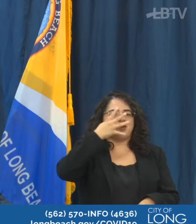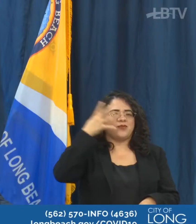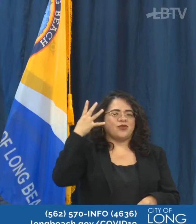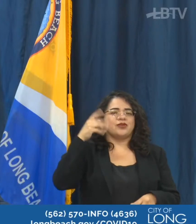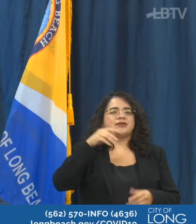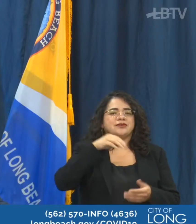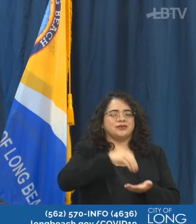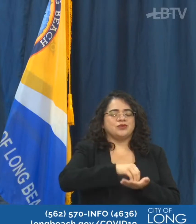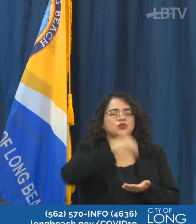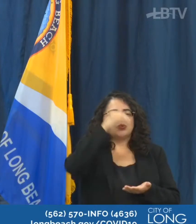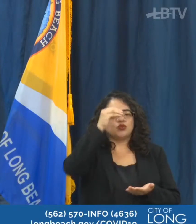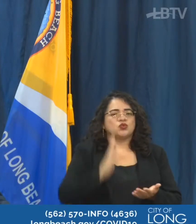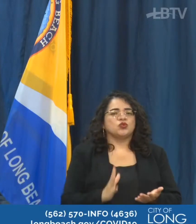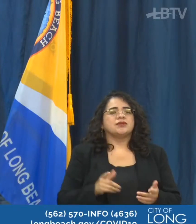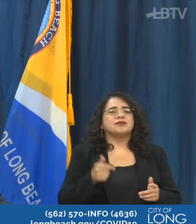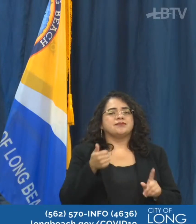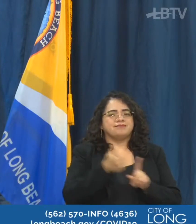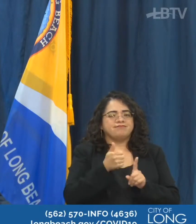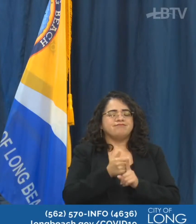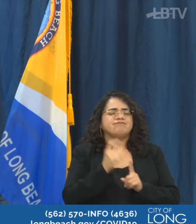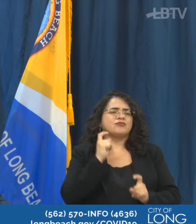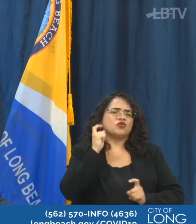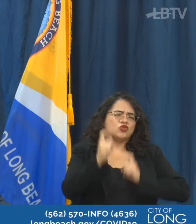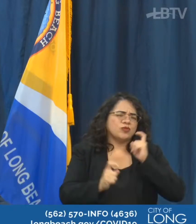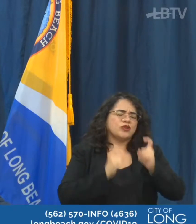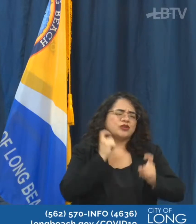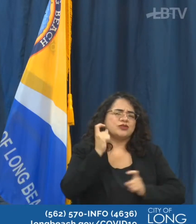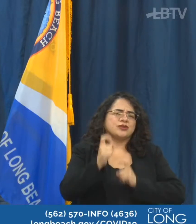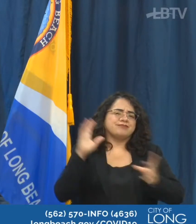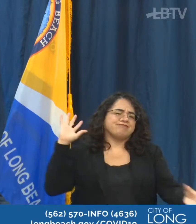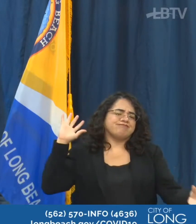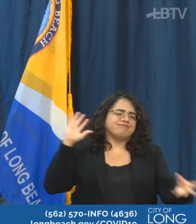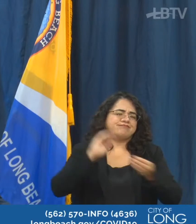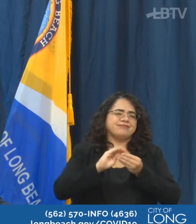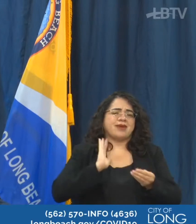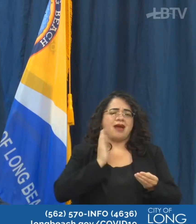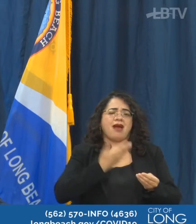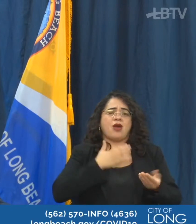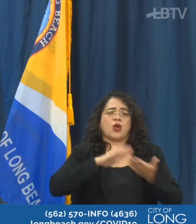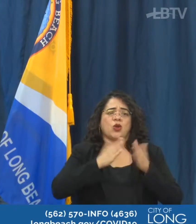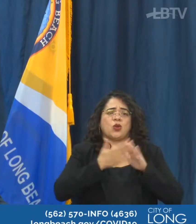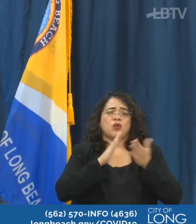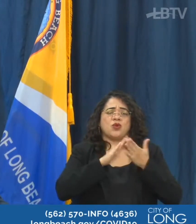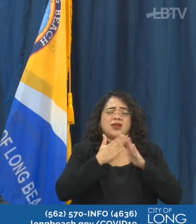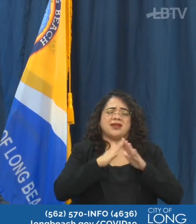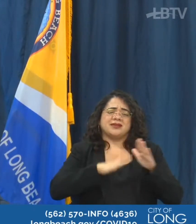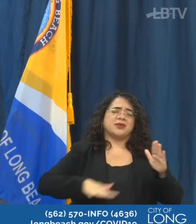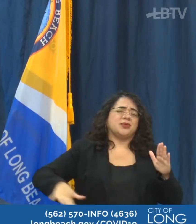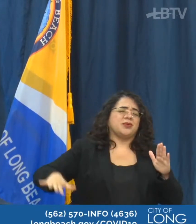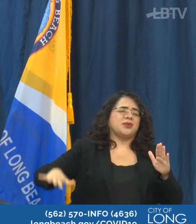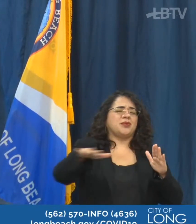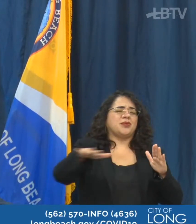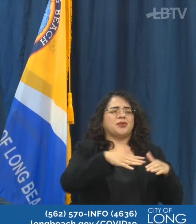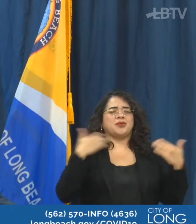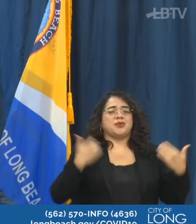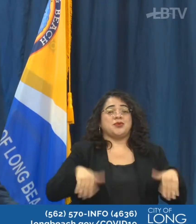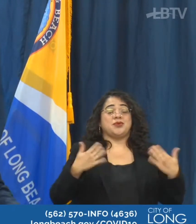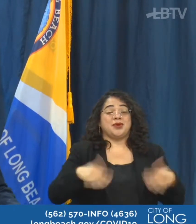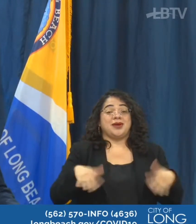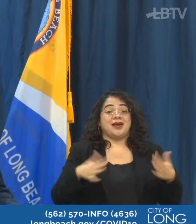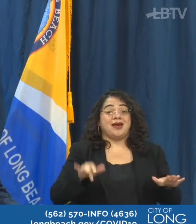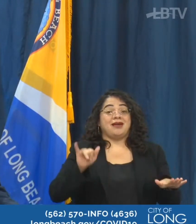and that have been and continue to contribute so much to our communities. This positive ruling by the Supreme Court today